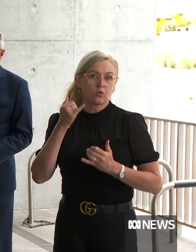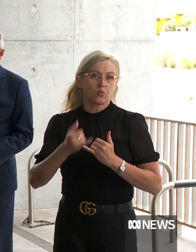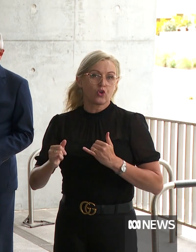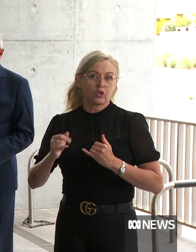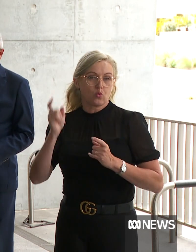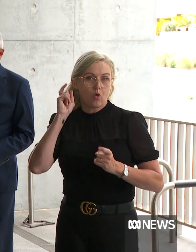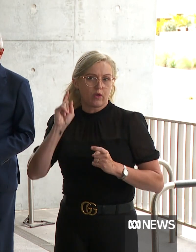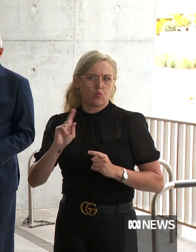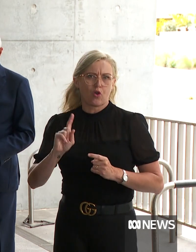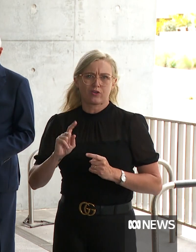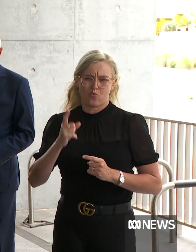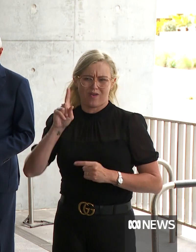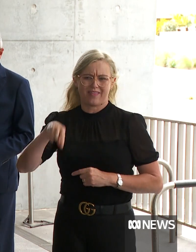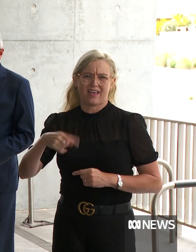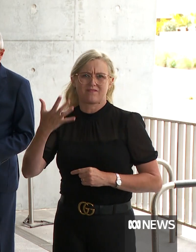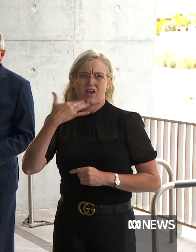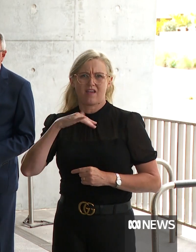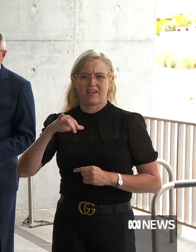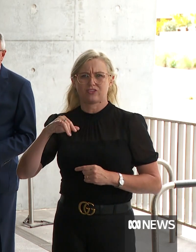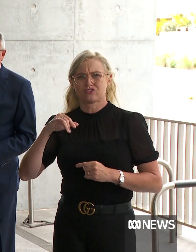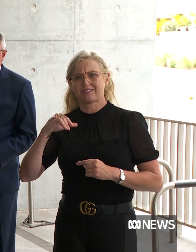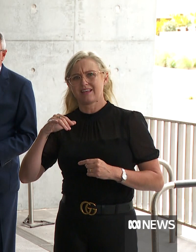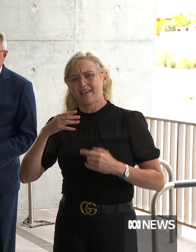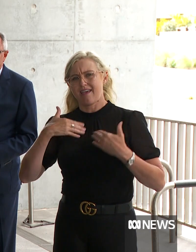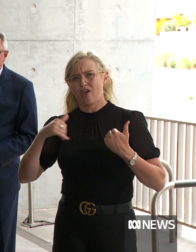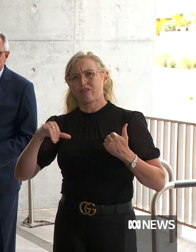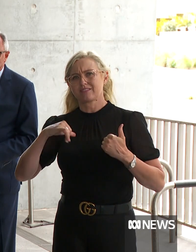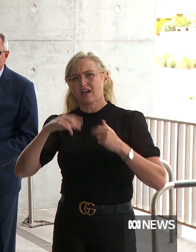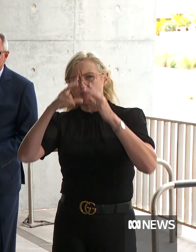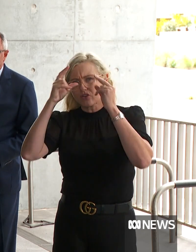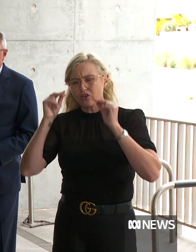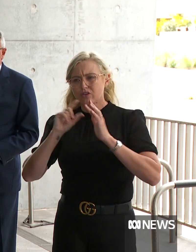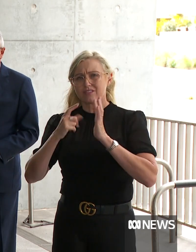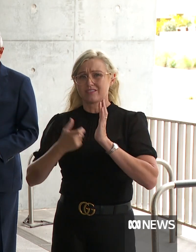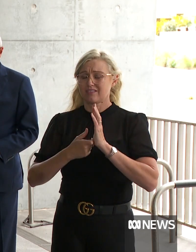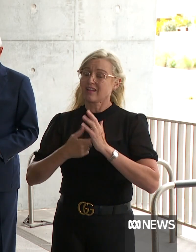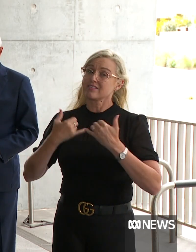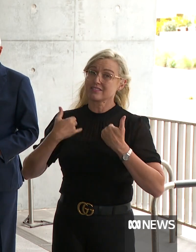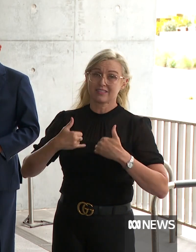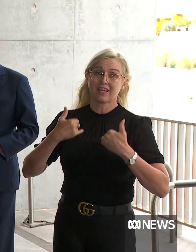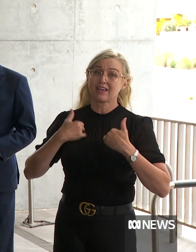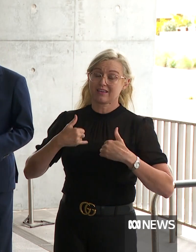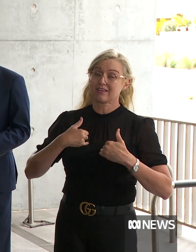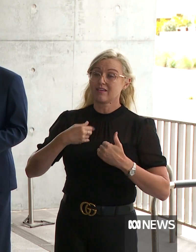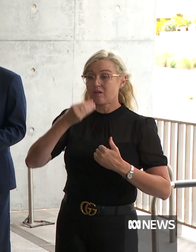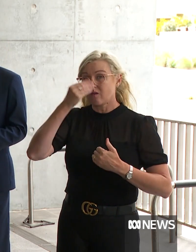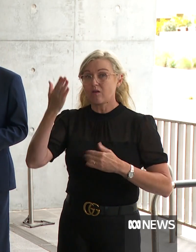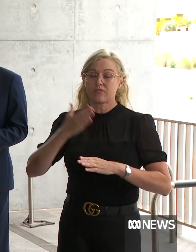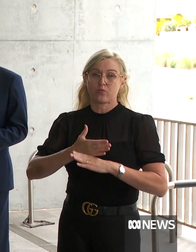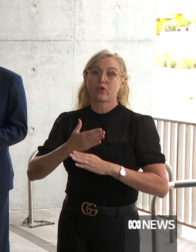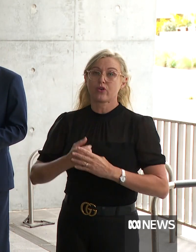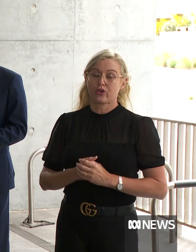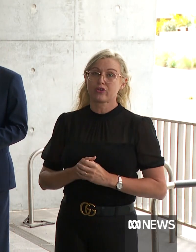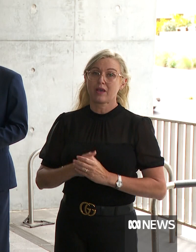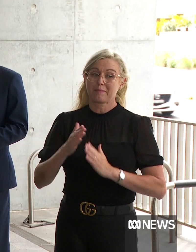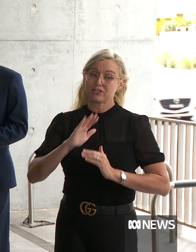staff. To have 1,500 health staff are either sick or requiring testing through close contact arrangements has put